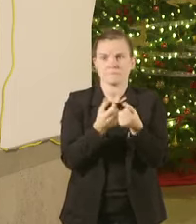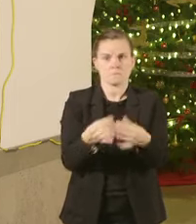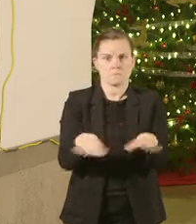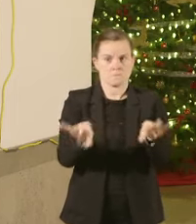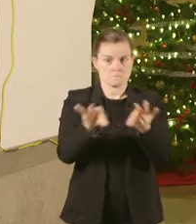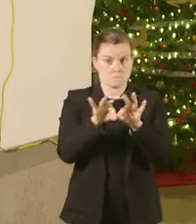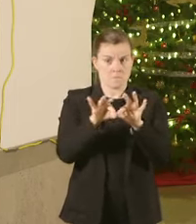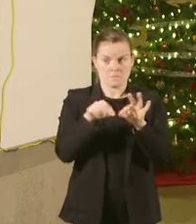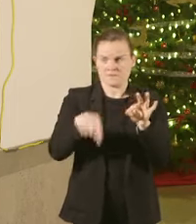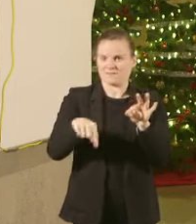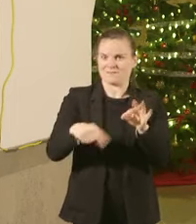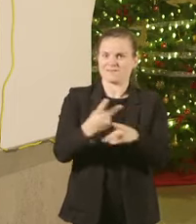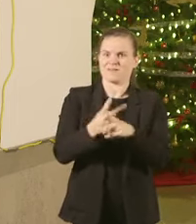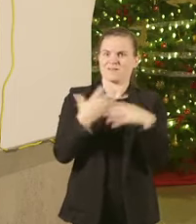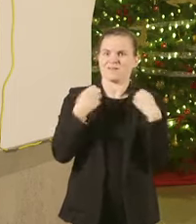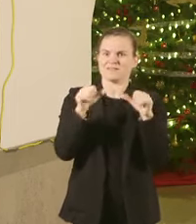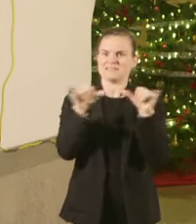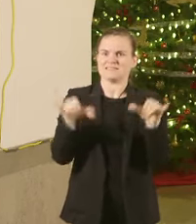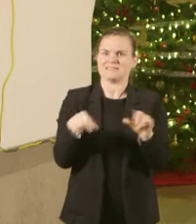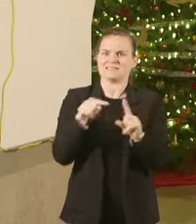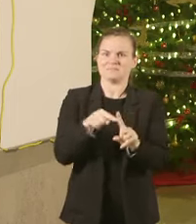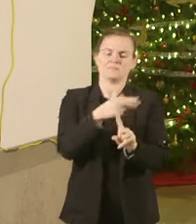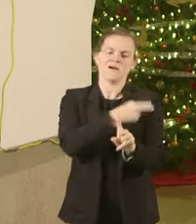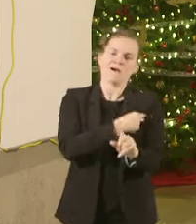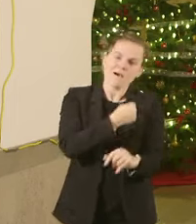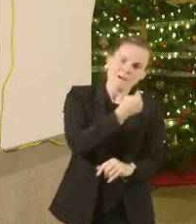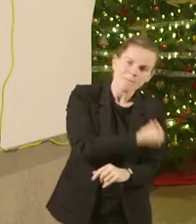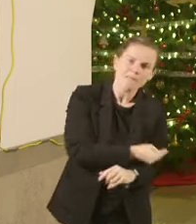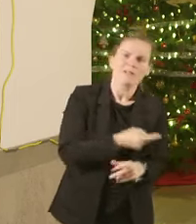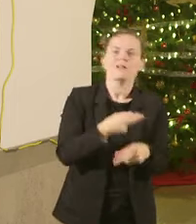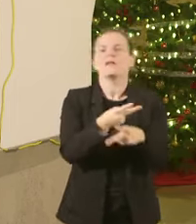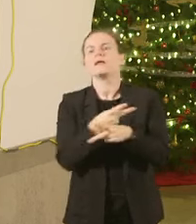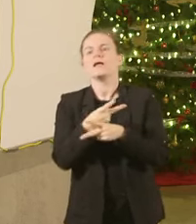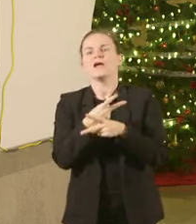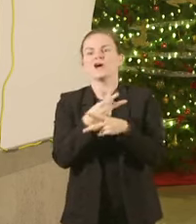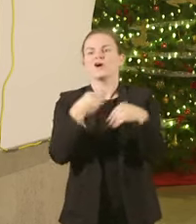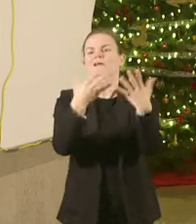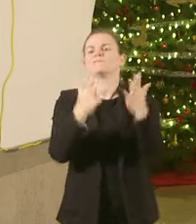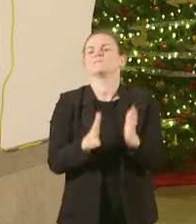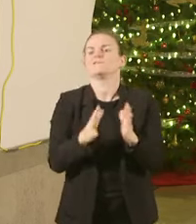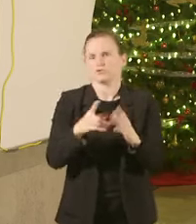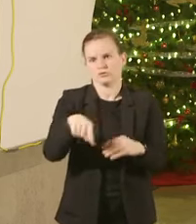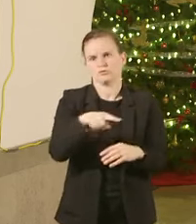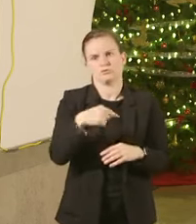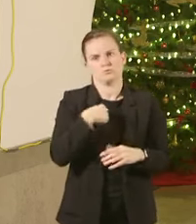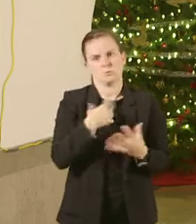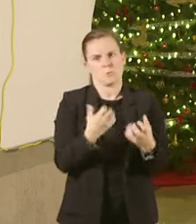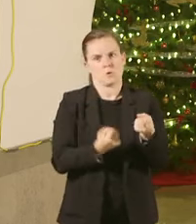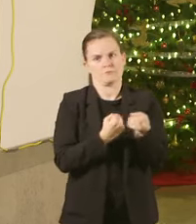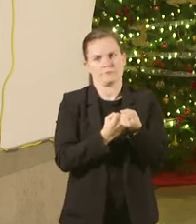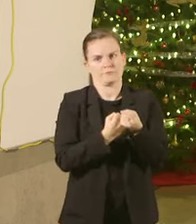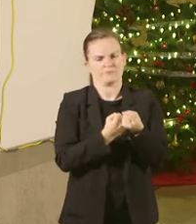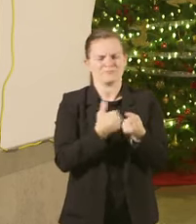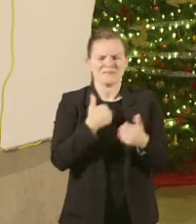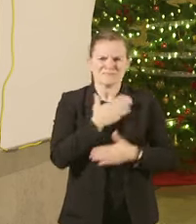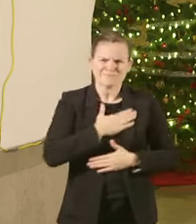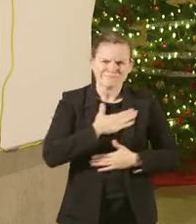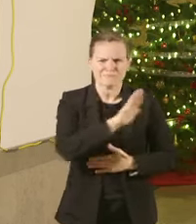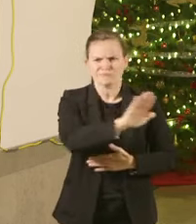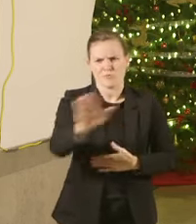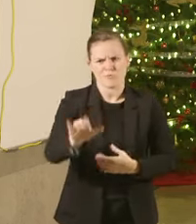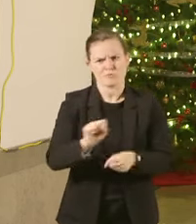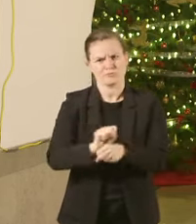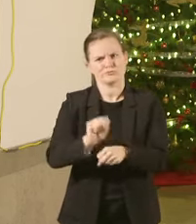care system hospitals and caregivers and we appreciate all Missourians help in this crisis What you do to mitigate today